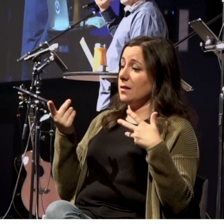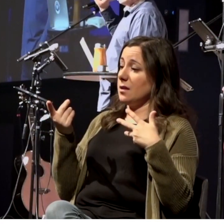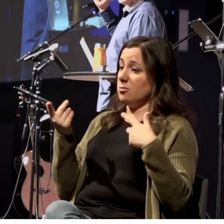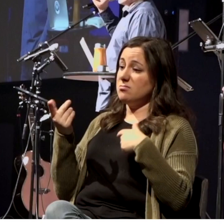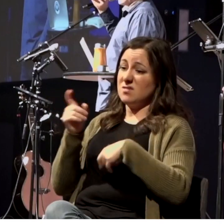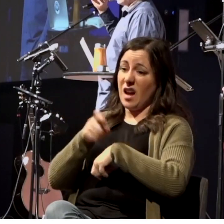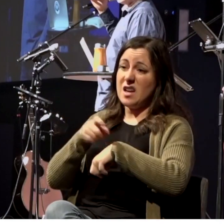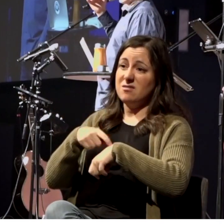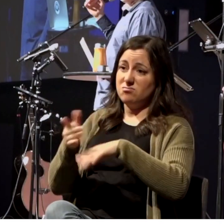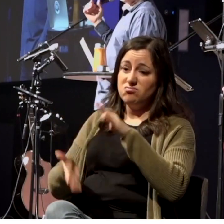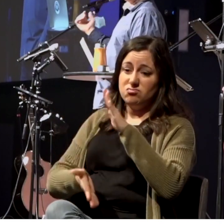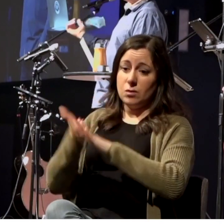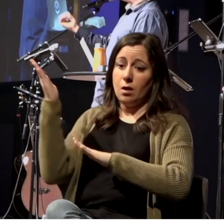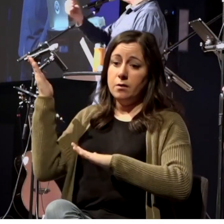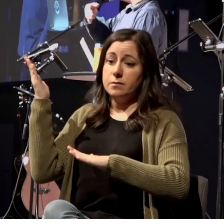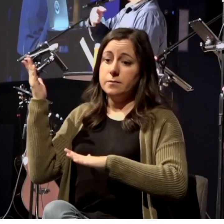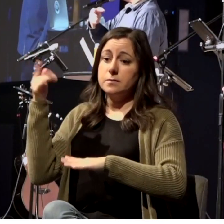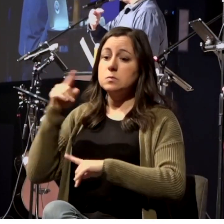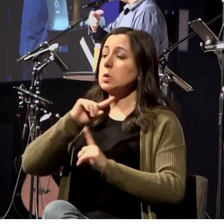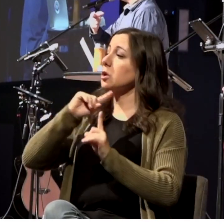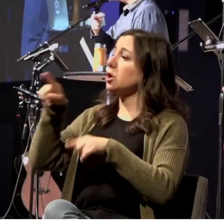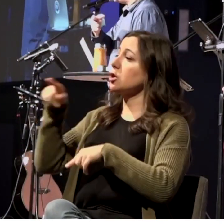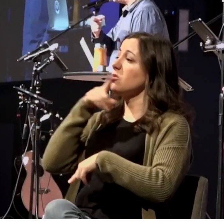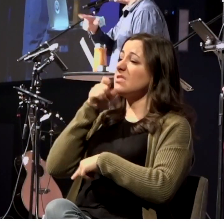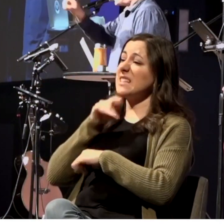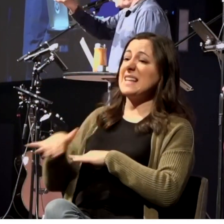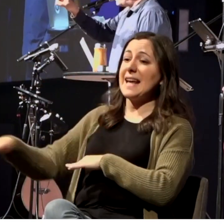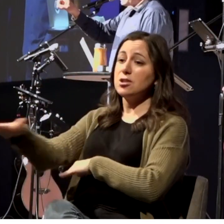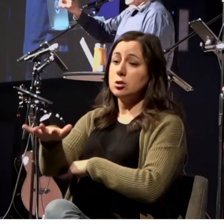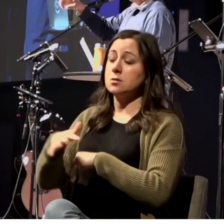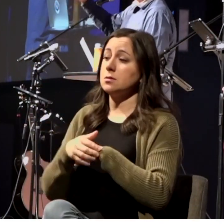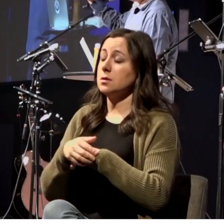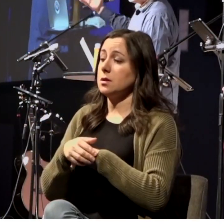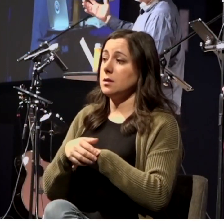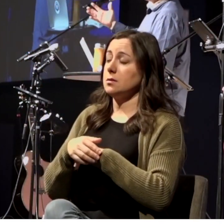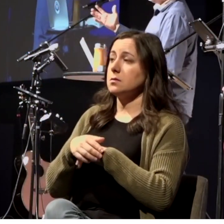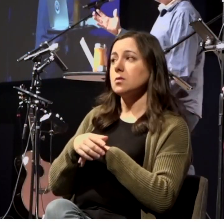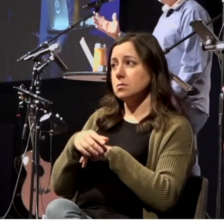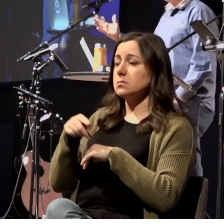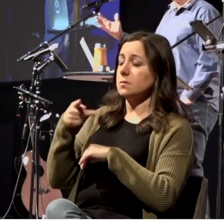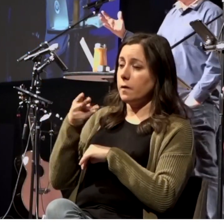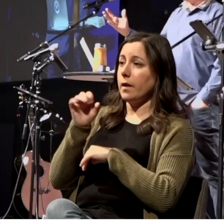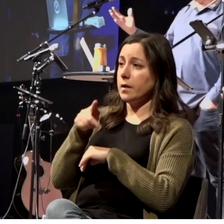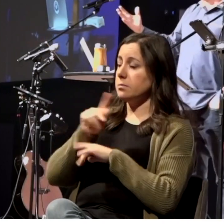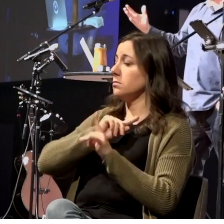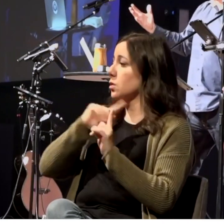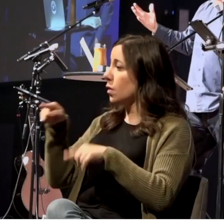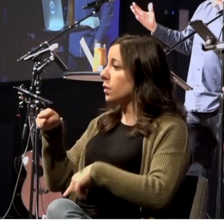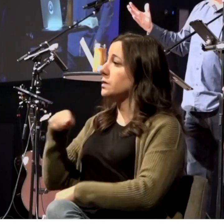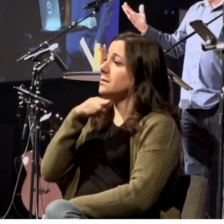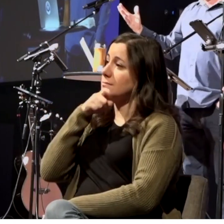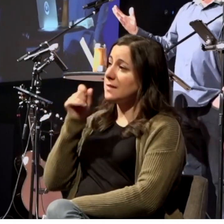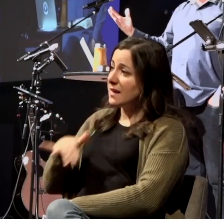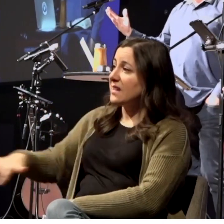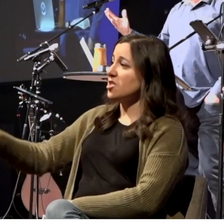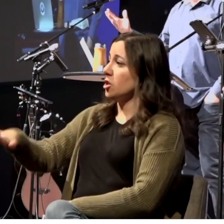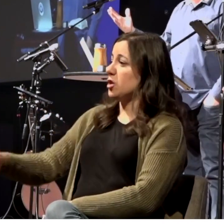go. I want you, I'm going to send you down to the desert. He goes to the desert to one man. It's the Ethiopian eunuch. Man from Africa